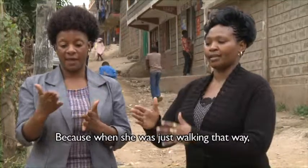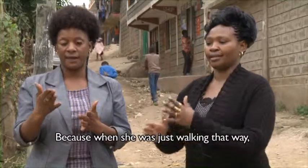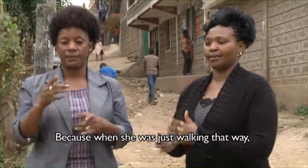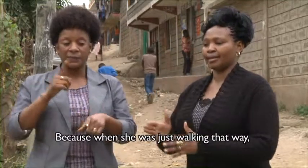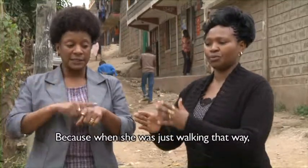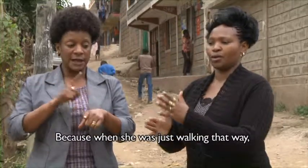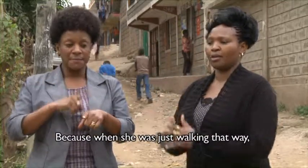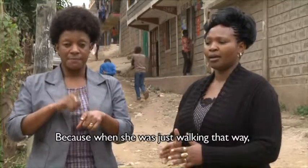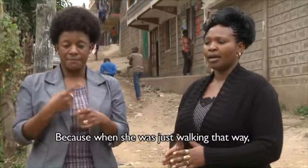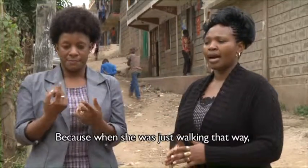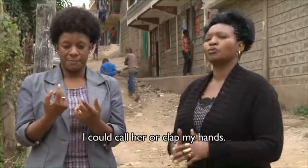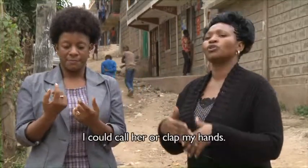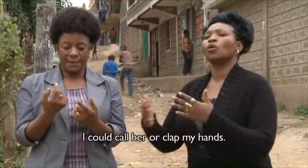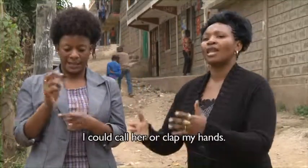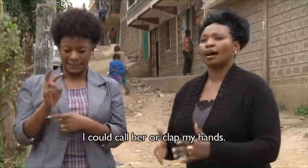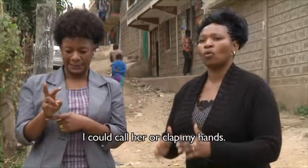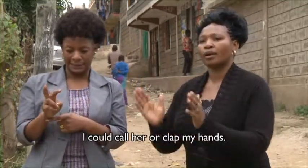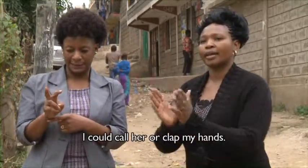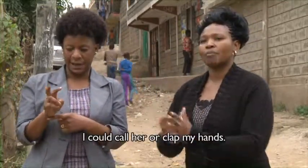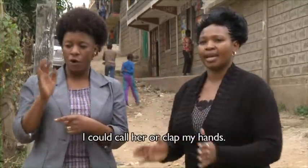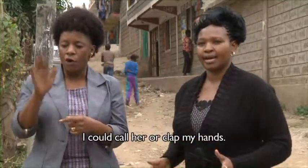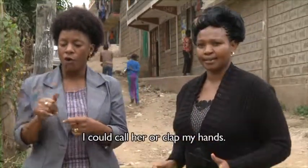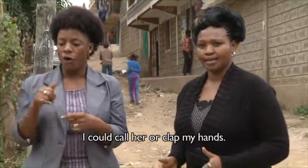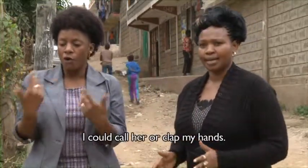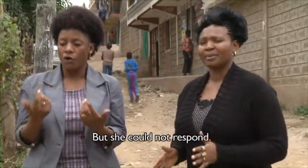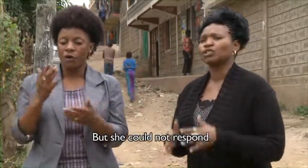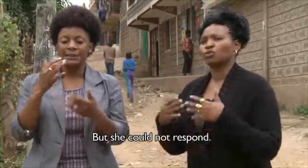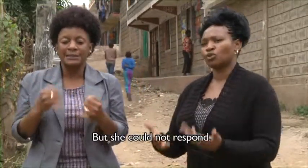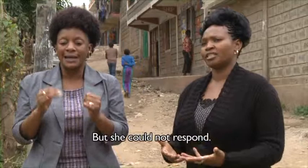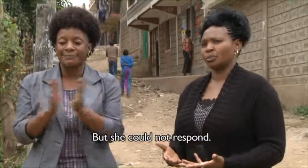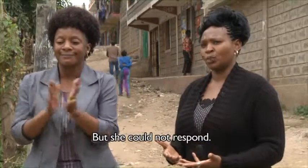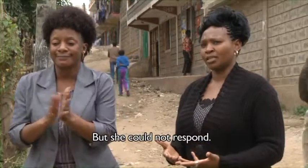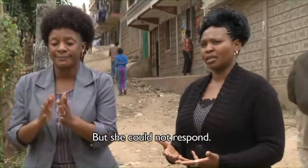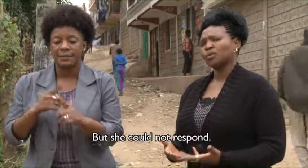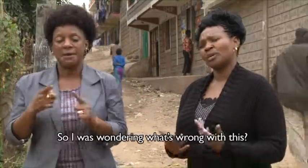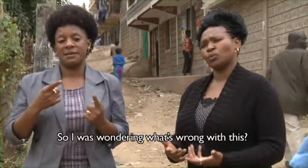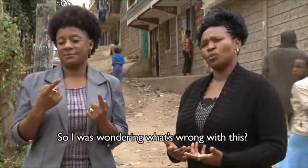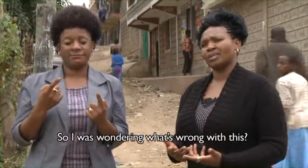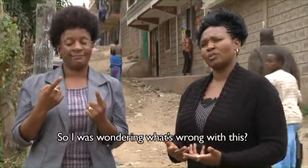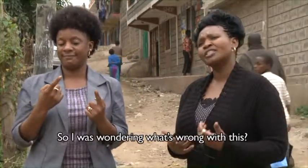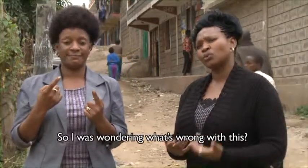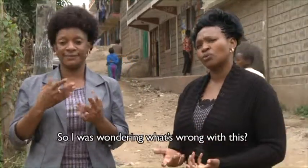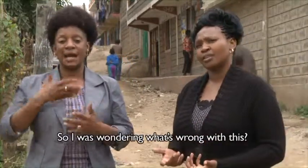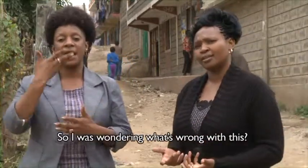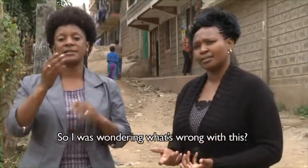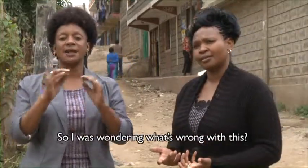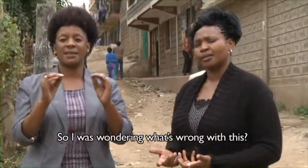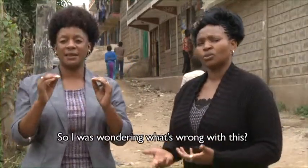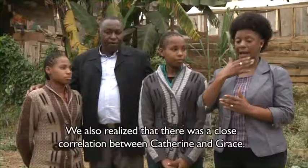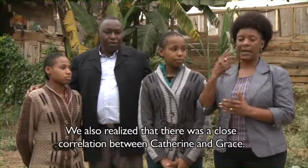that way, I could call her or club my aunt, but she could not respond. So I was wondering, what's wrong with this? We also